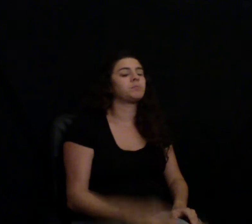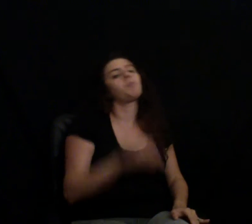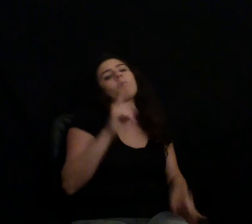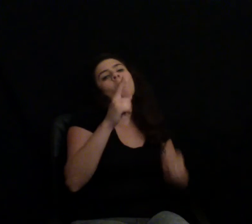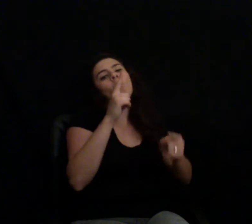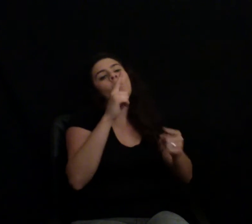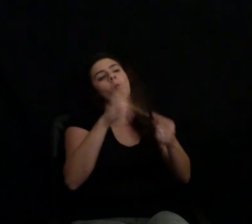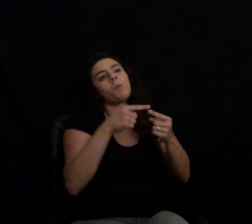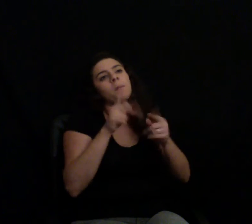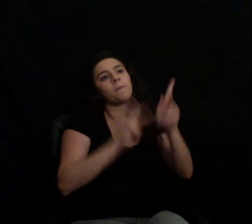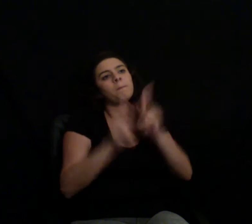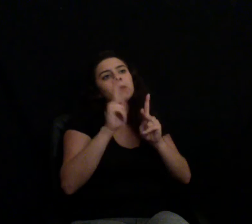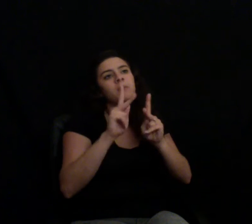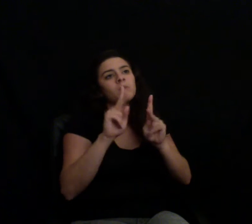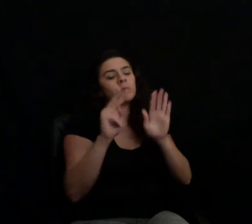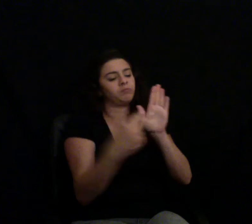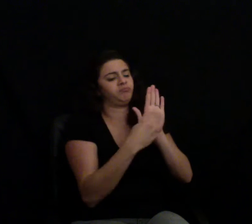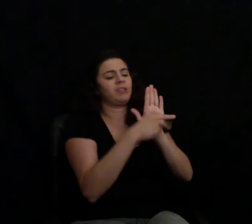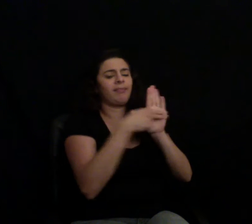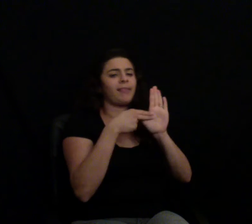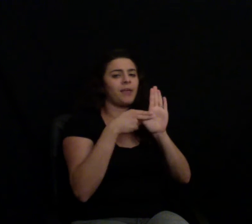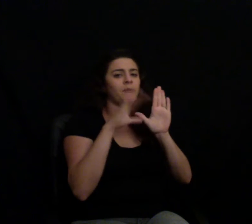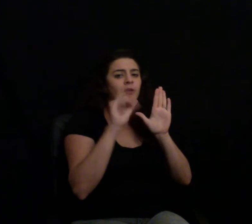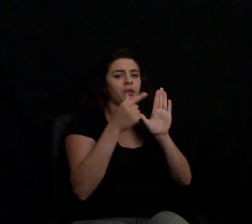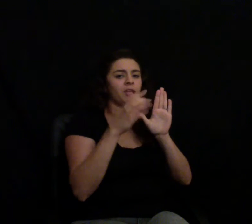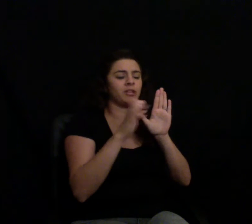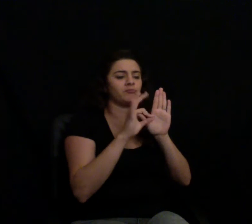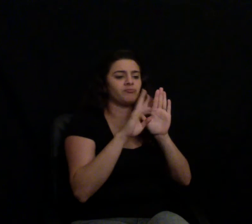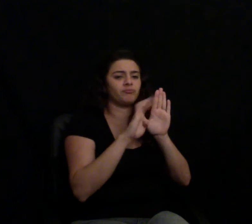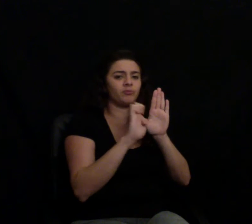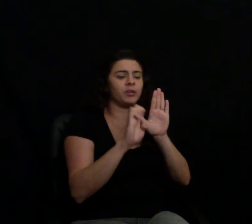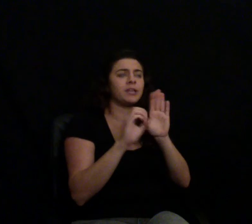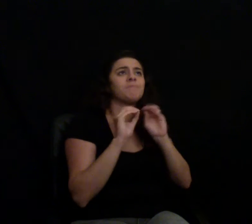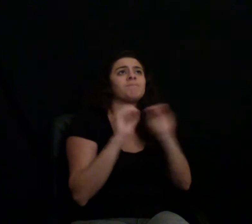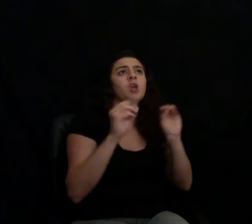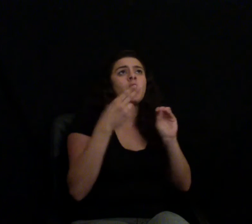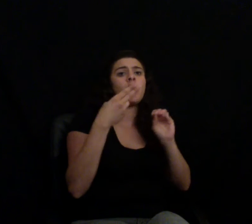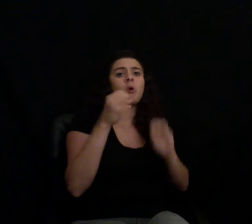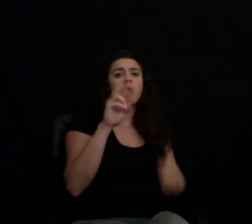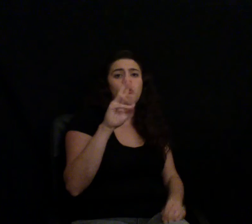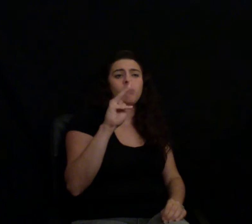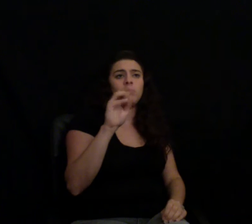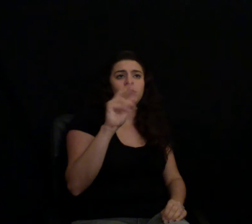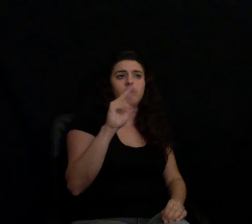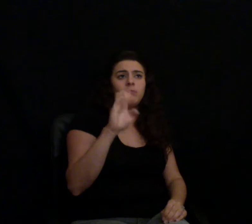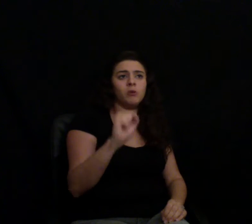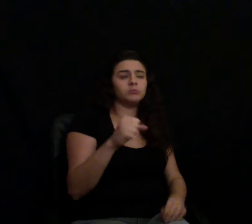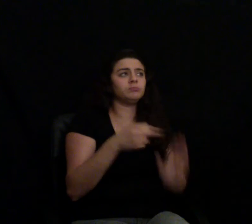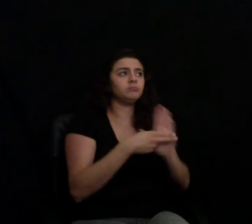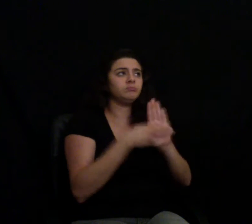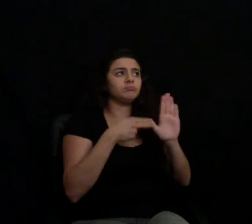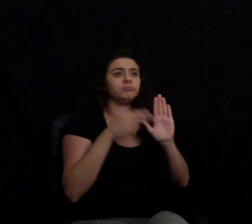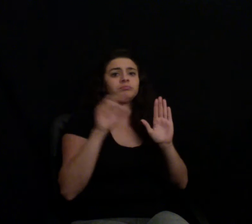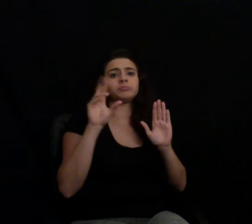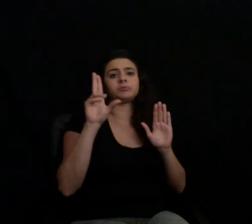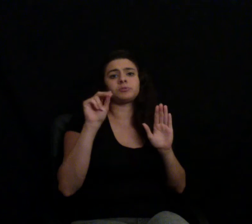Golly, didn't they have on their nose steroids or hormones? That was banned in the 50s. So that's not,